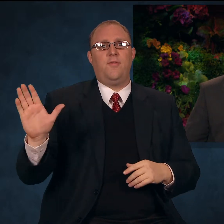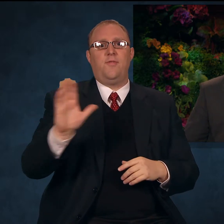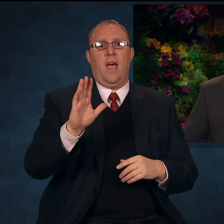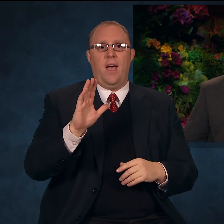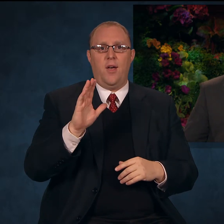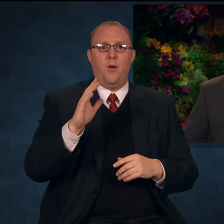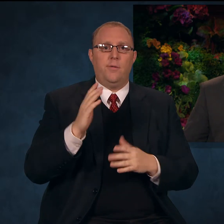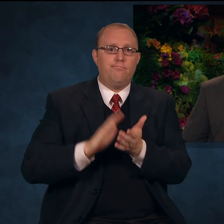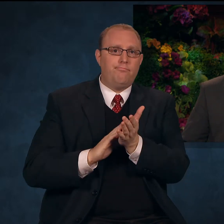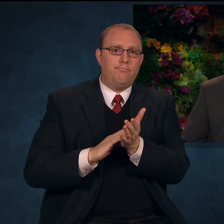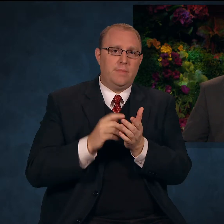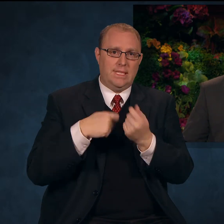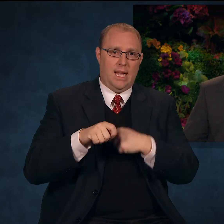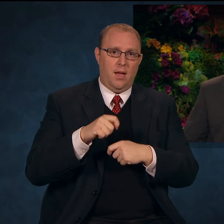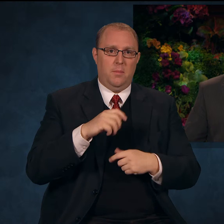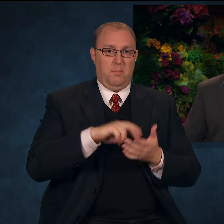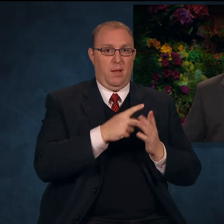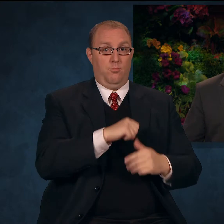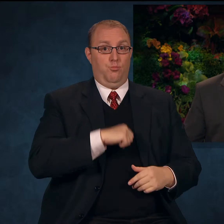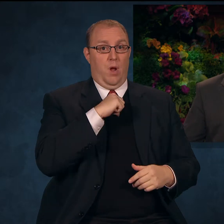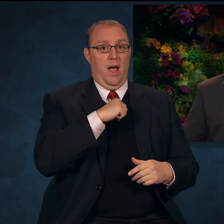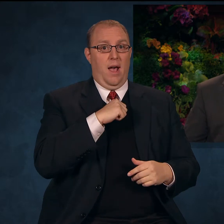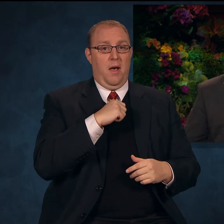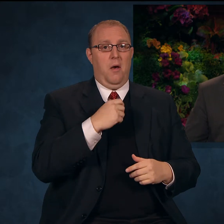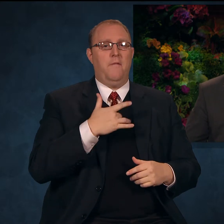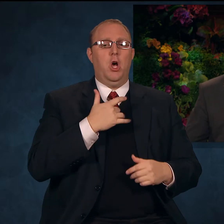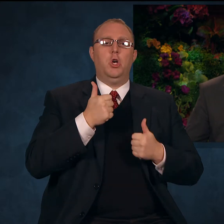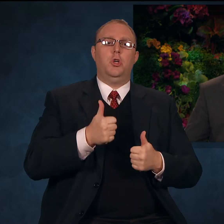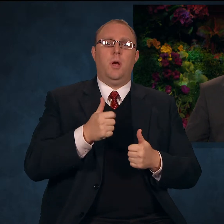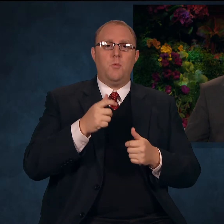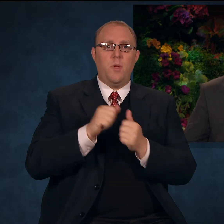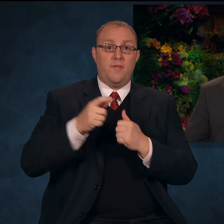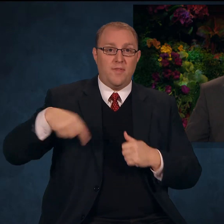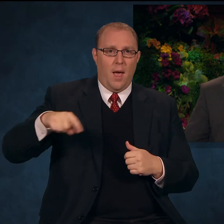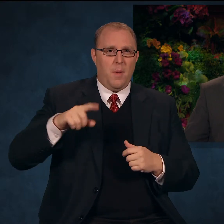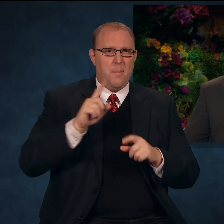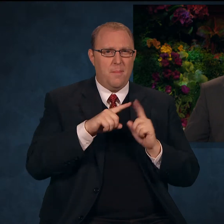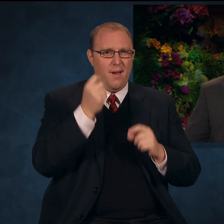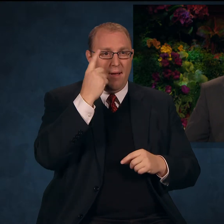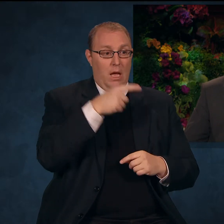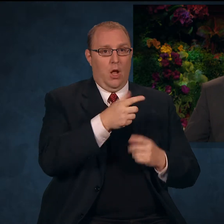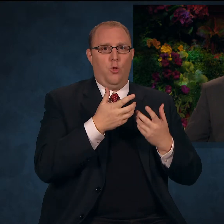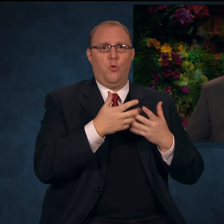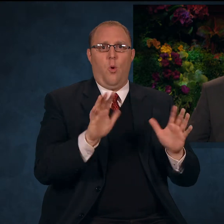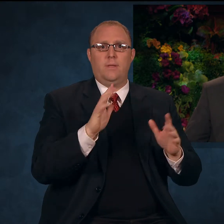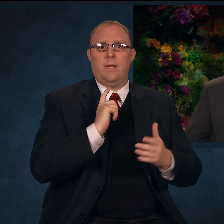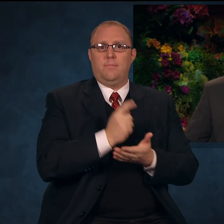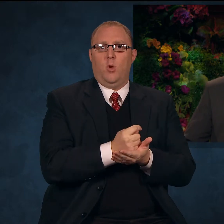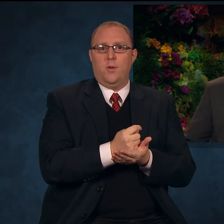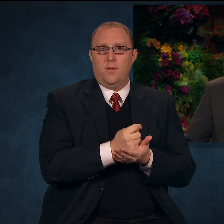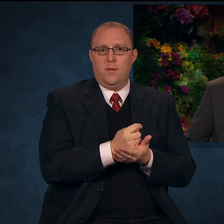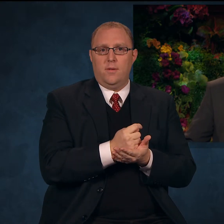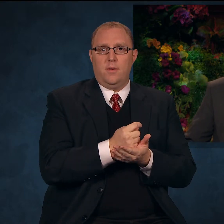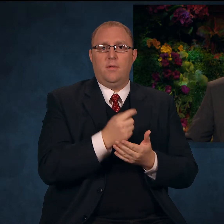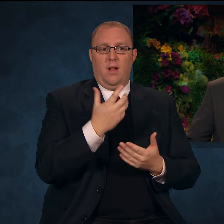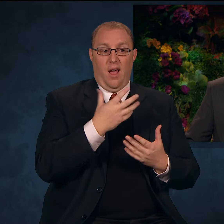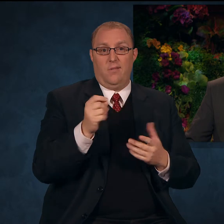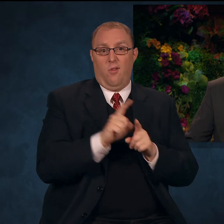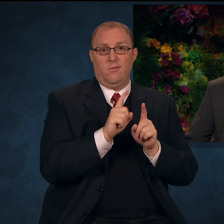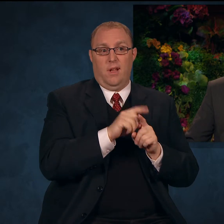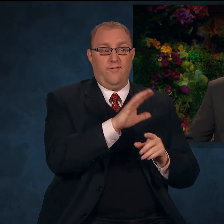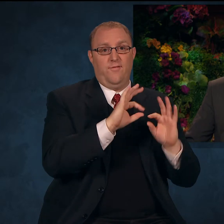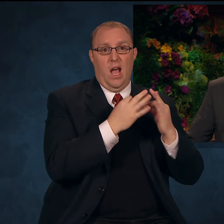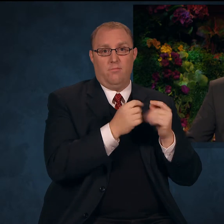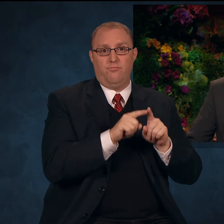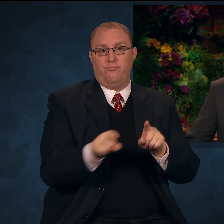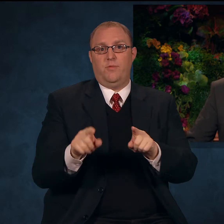from the powers of Heaven. Rather than find truth, he lost his testimony and brought with him many family members.